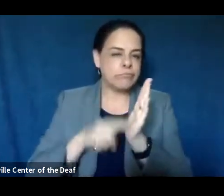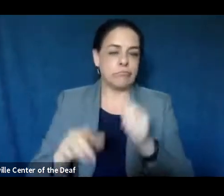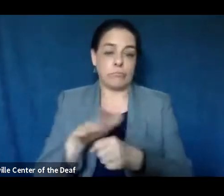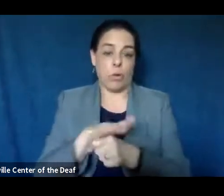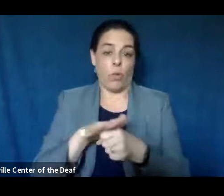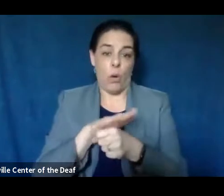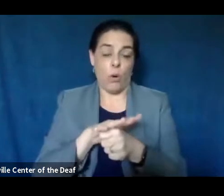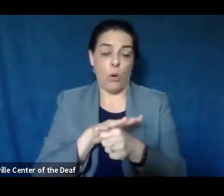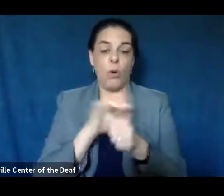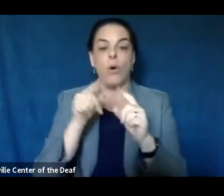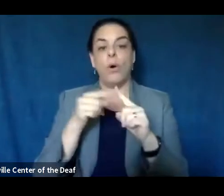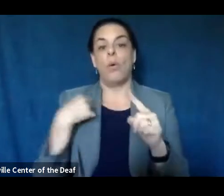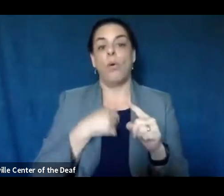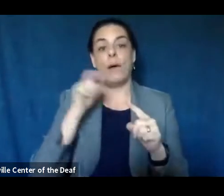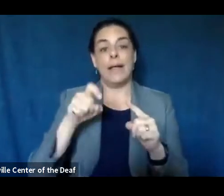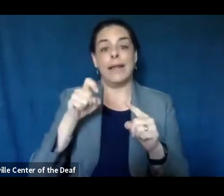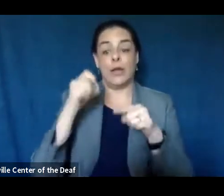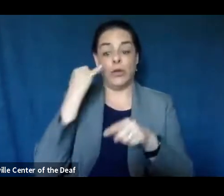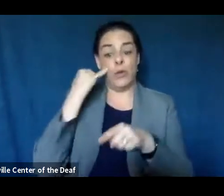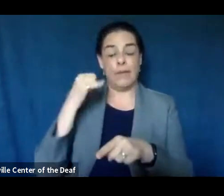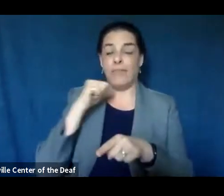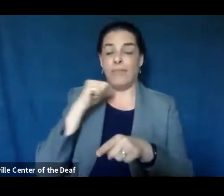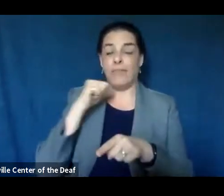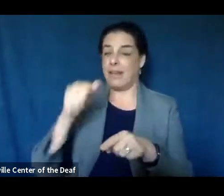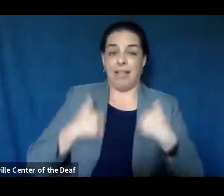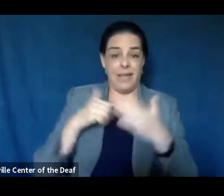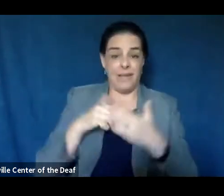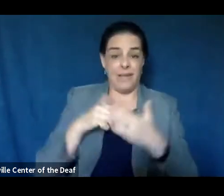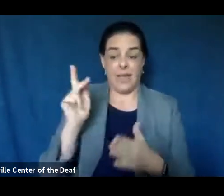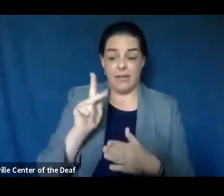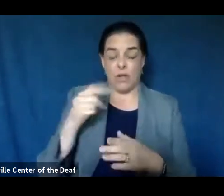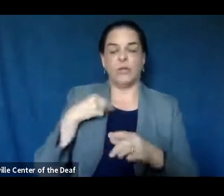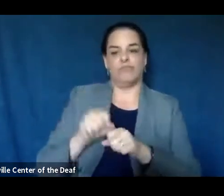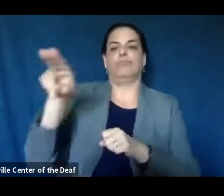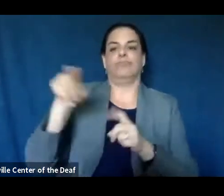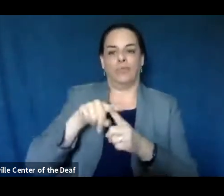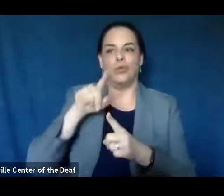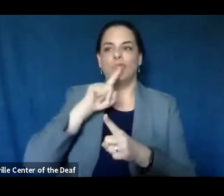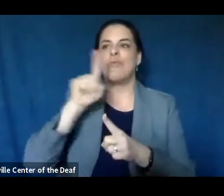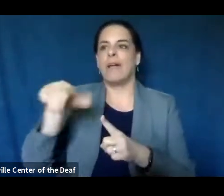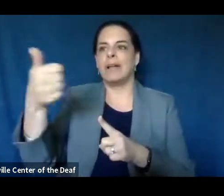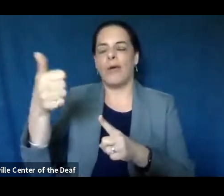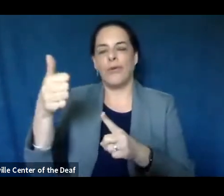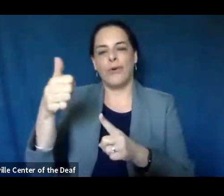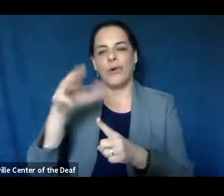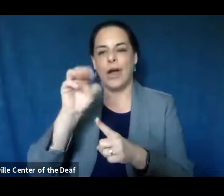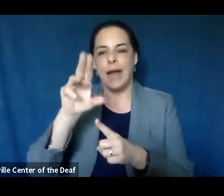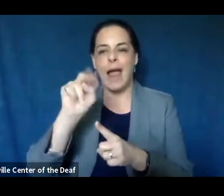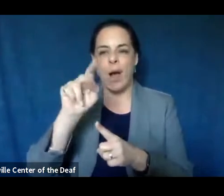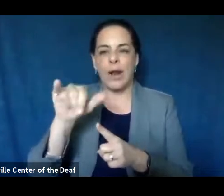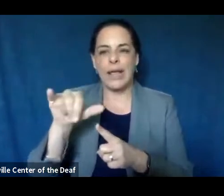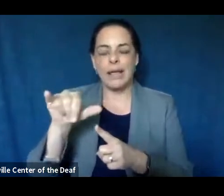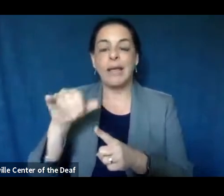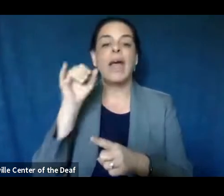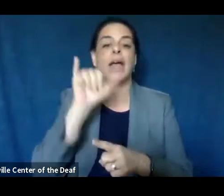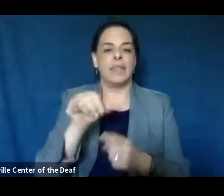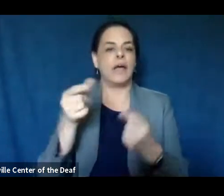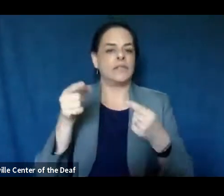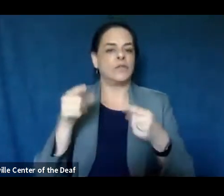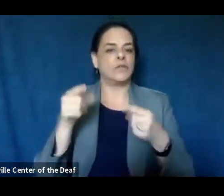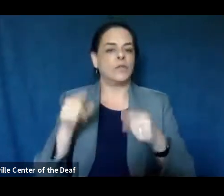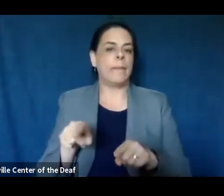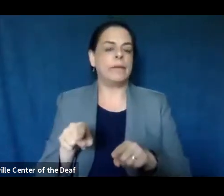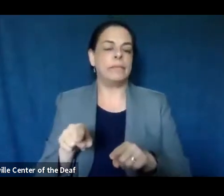And when we need to, we transfer them out of our jurisdiction when we find out that they don't live in Knox County, the cases. And that was the case